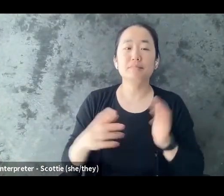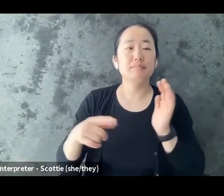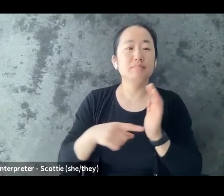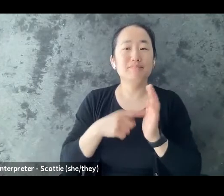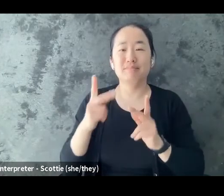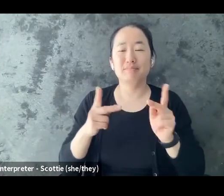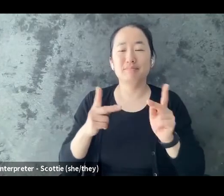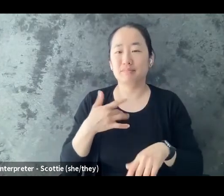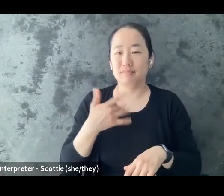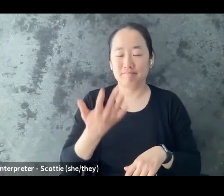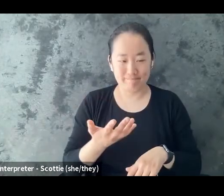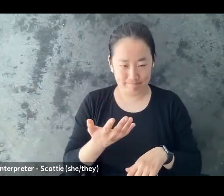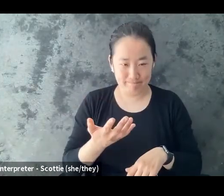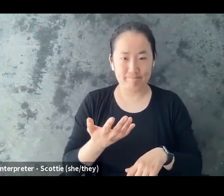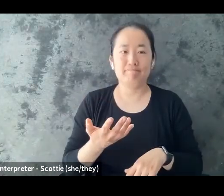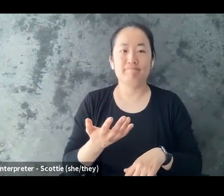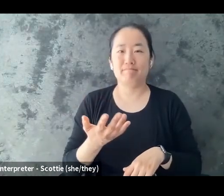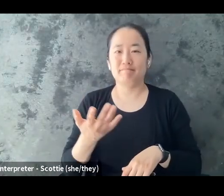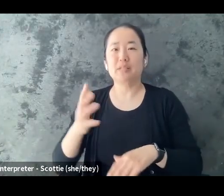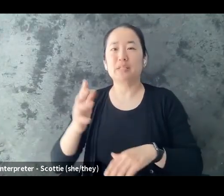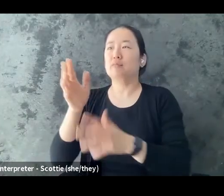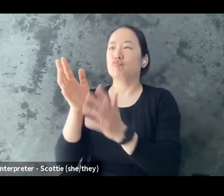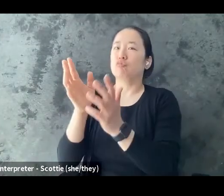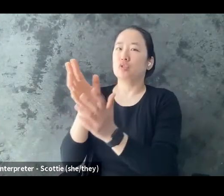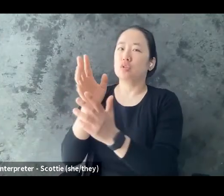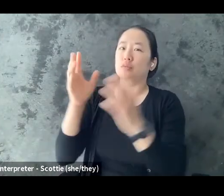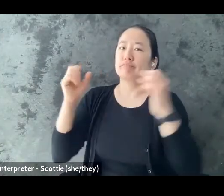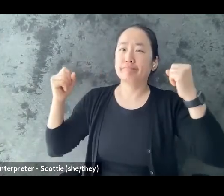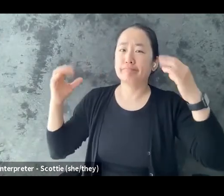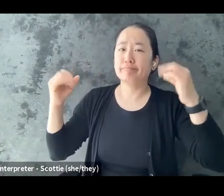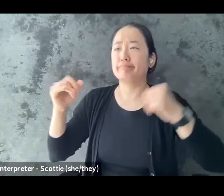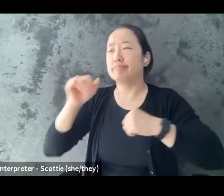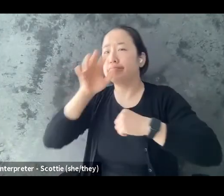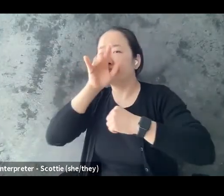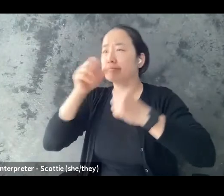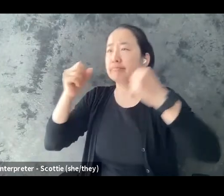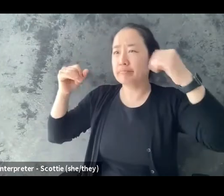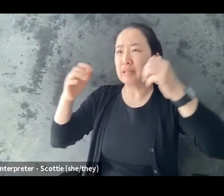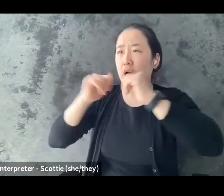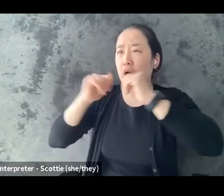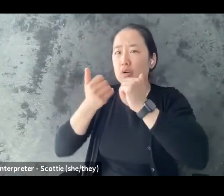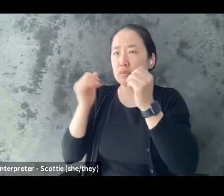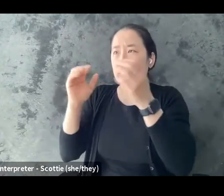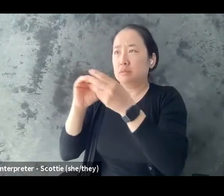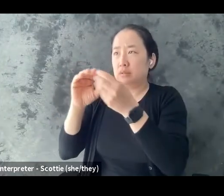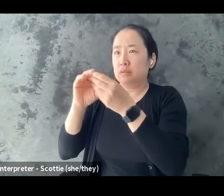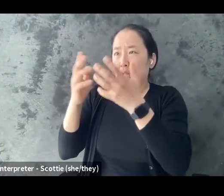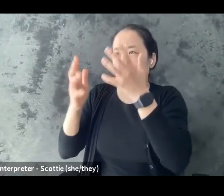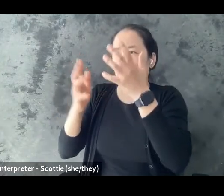you know speaking communicating um like with that other person at the same time where